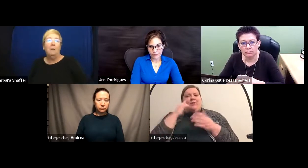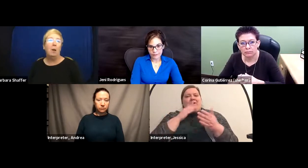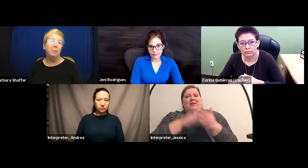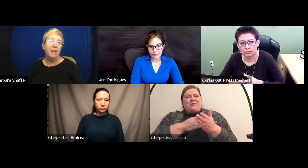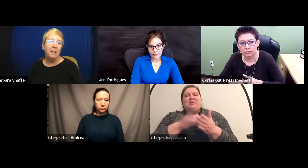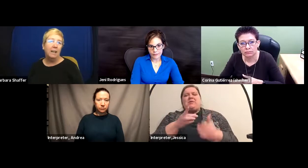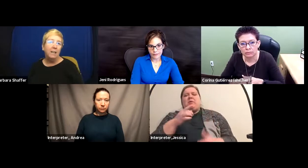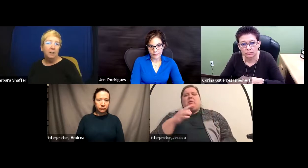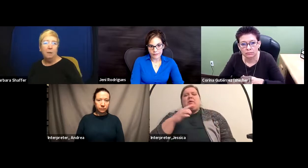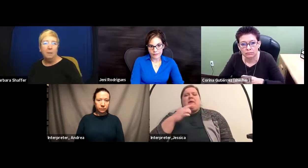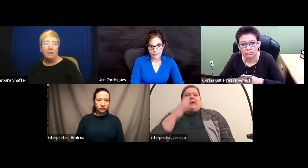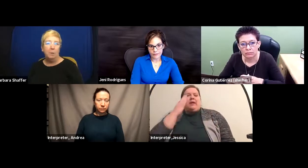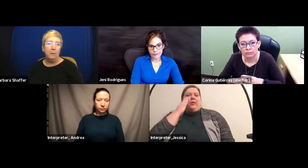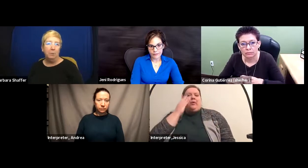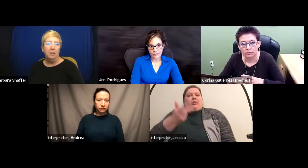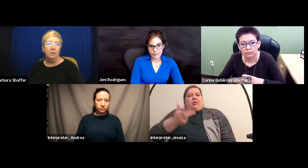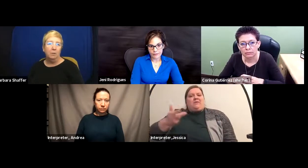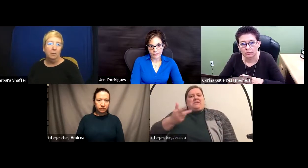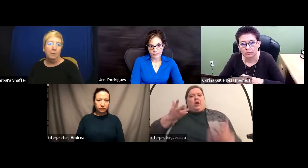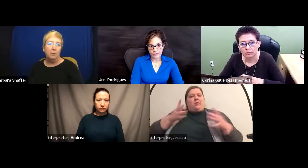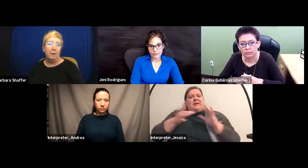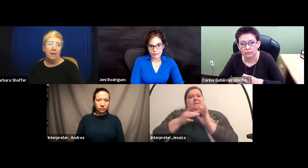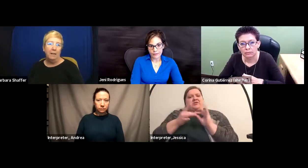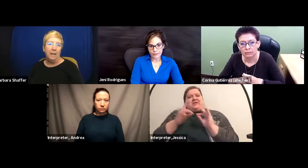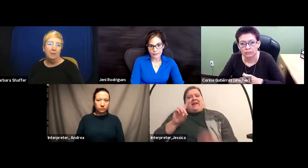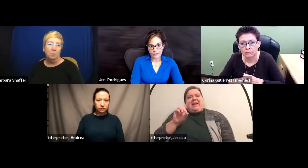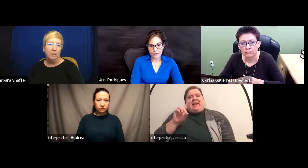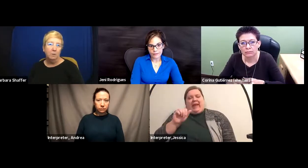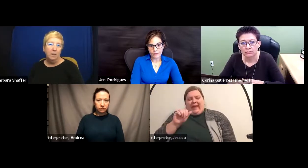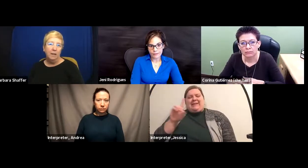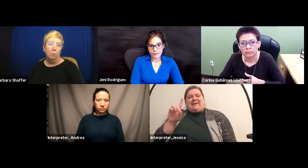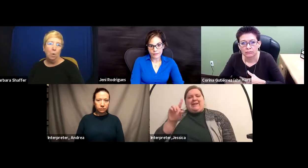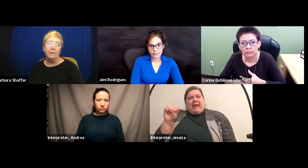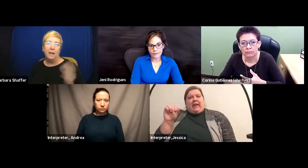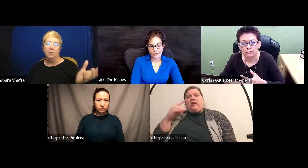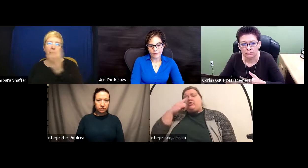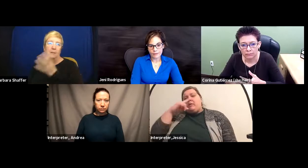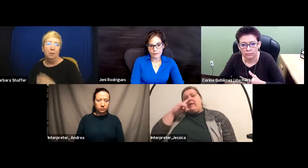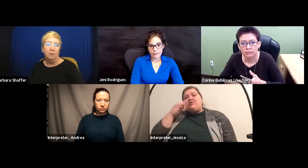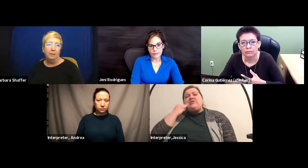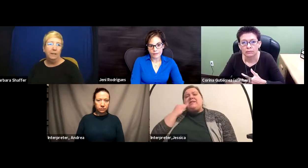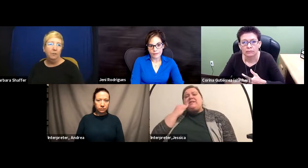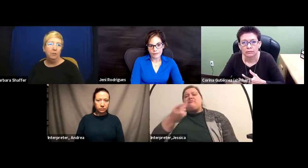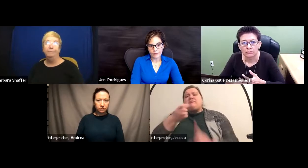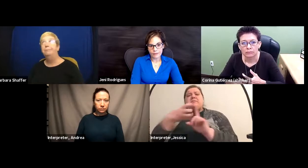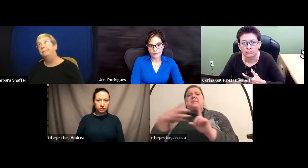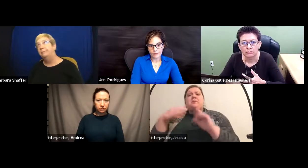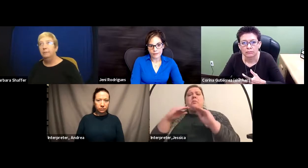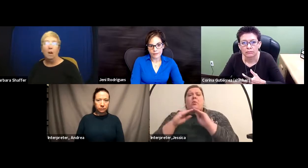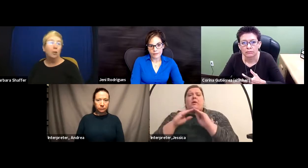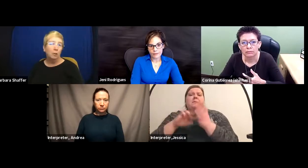I brought up the ADA. Maybe some of the people here don't know as much about the ADA as we do, and what Title II and Title III each cover?